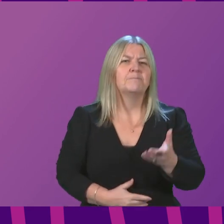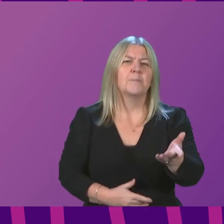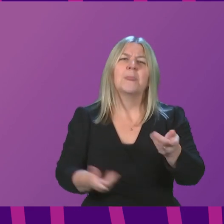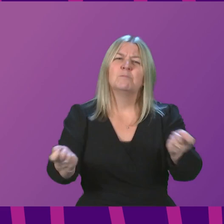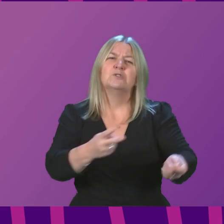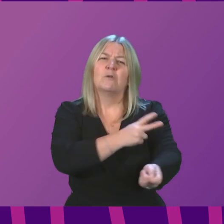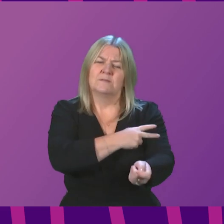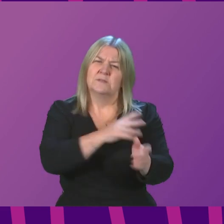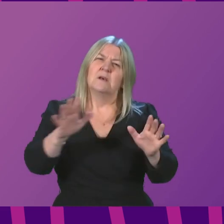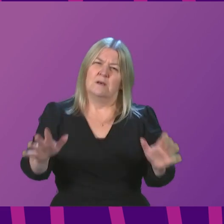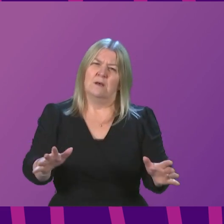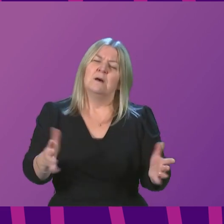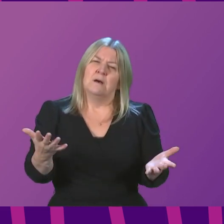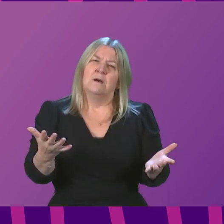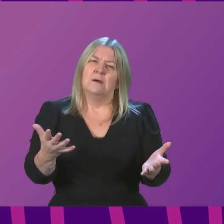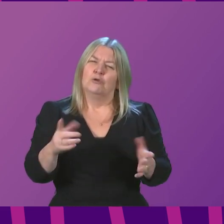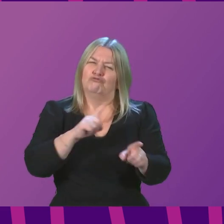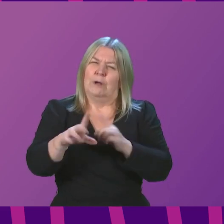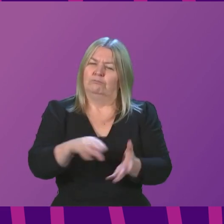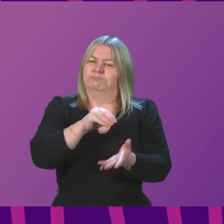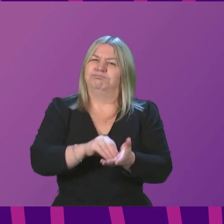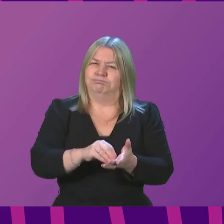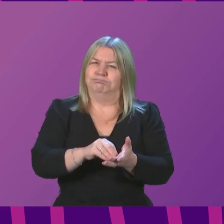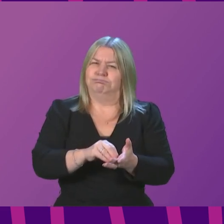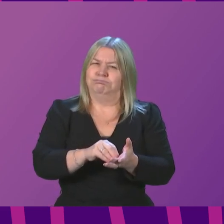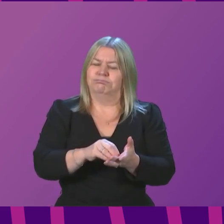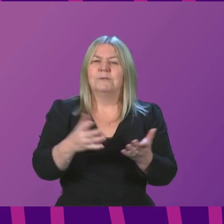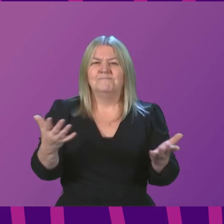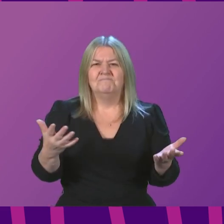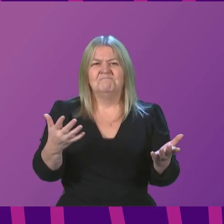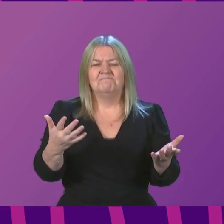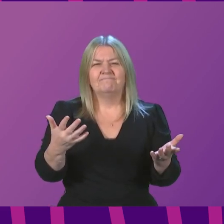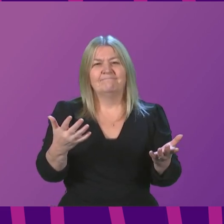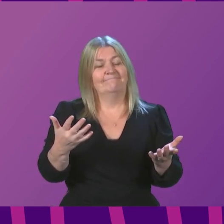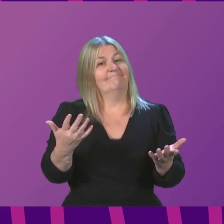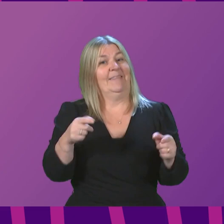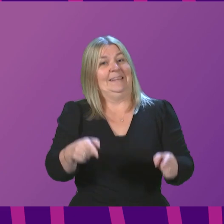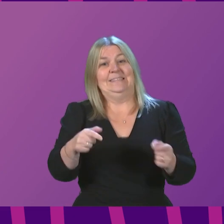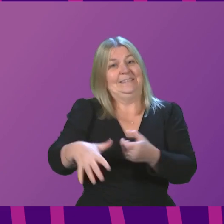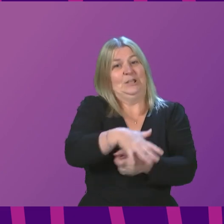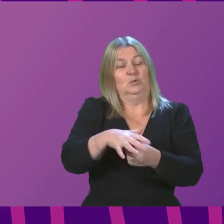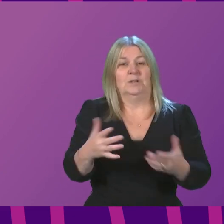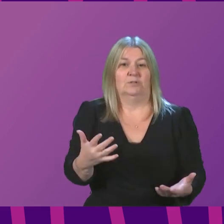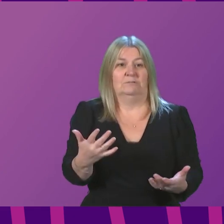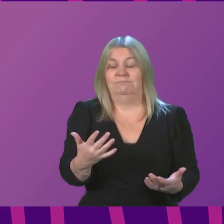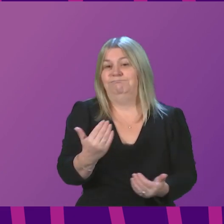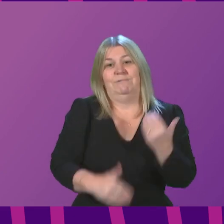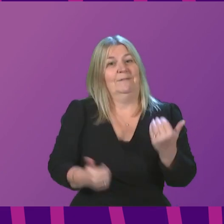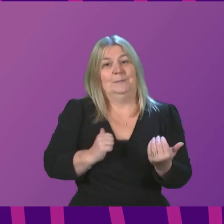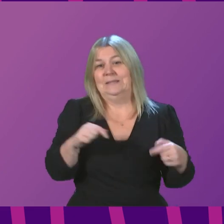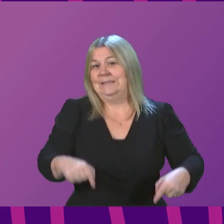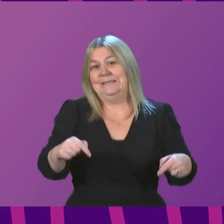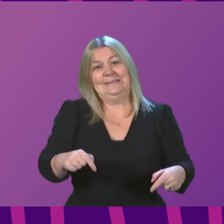to draw my remarks to a conclusion, it is an understatement to say that the situation we face now is not what any of us want.